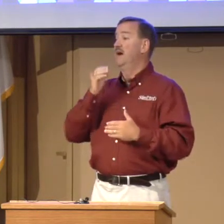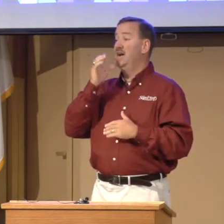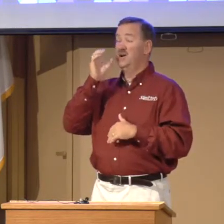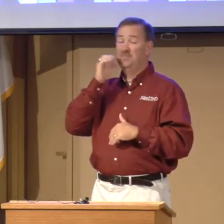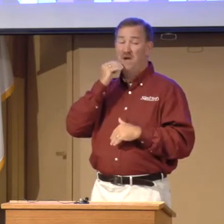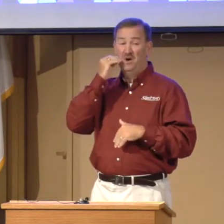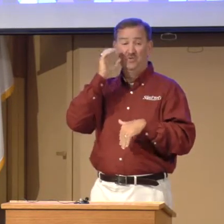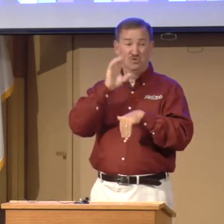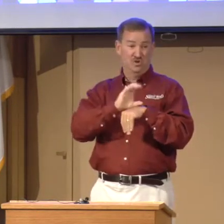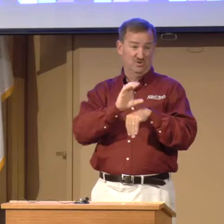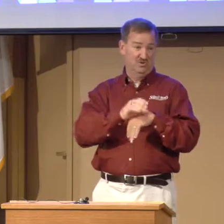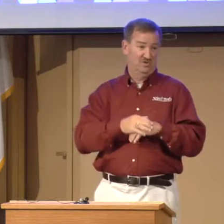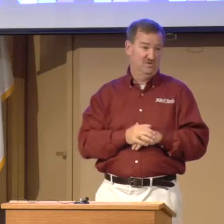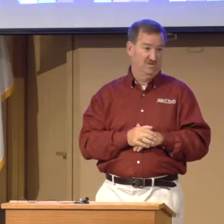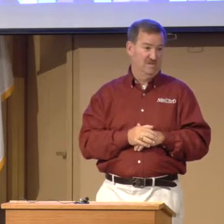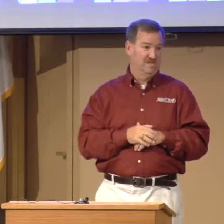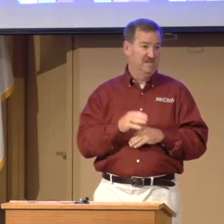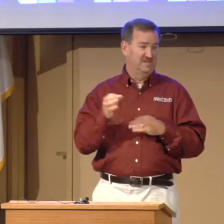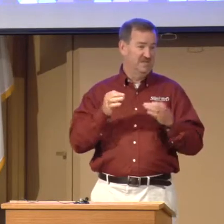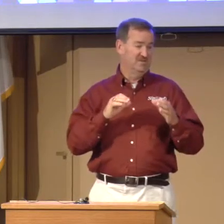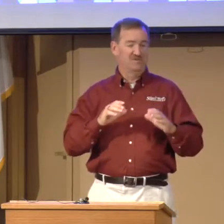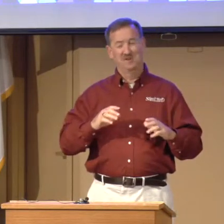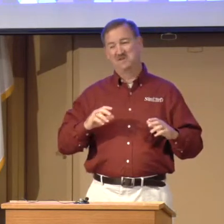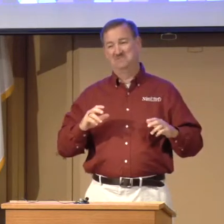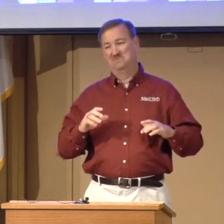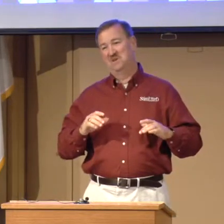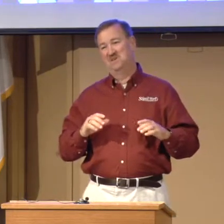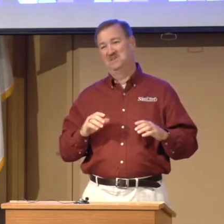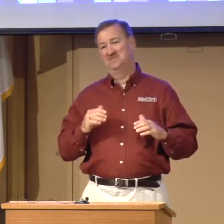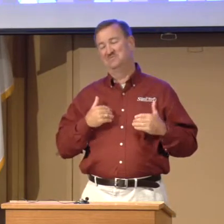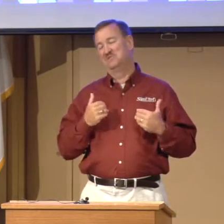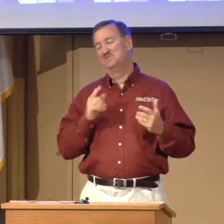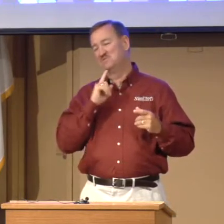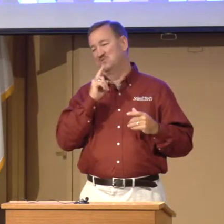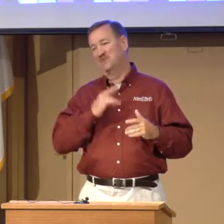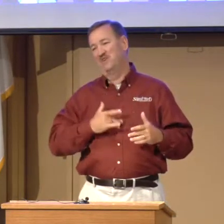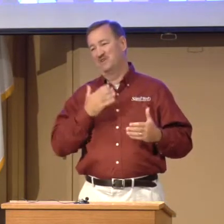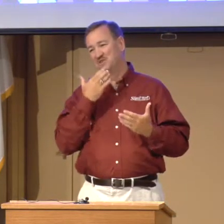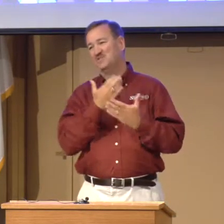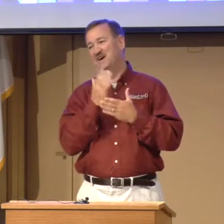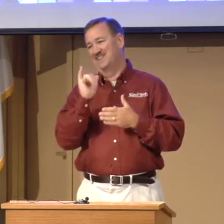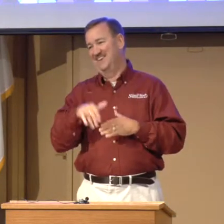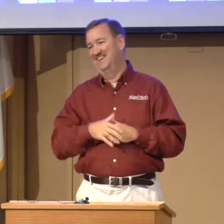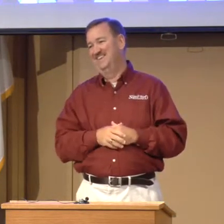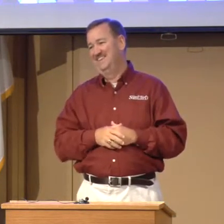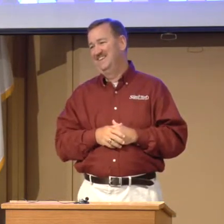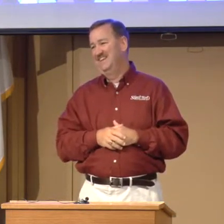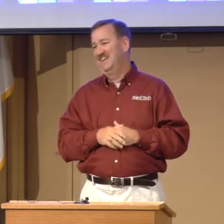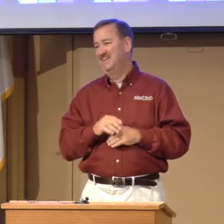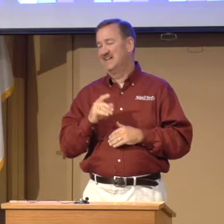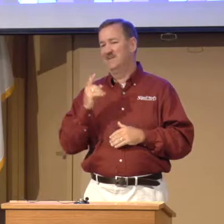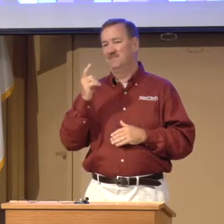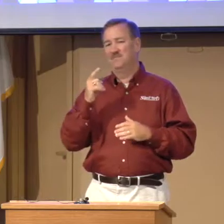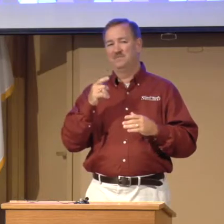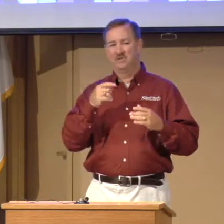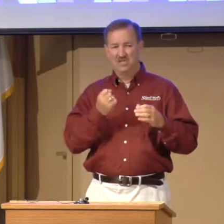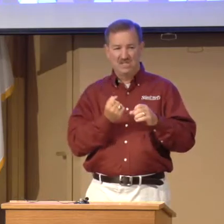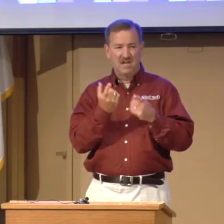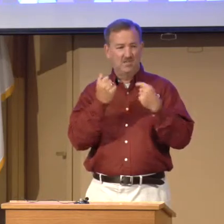my home church. And she was very, you know, she really felt good about that. But she'd come